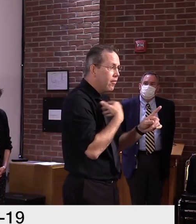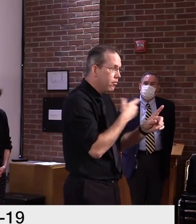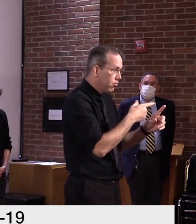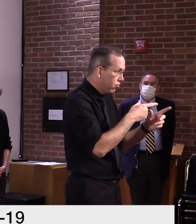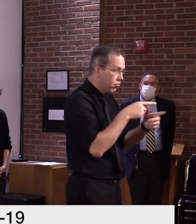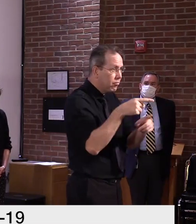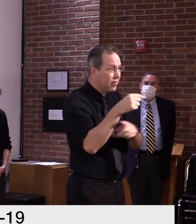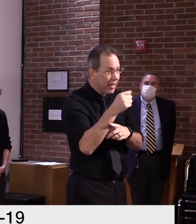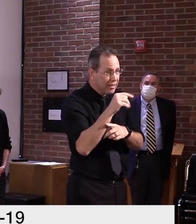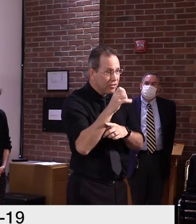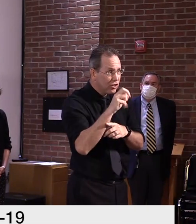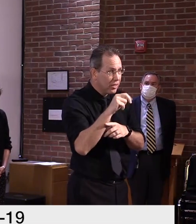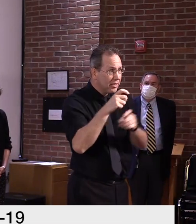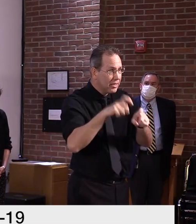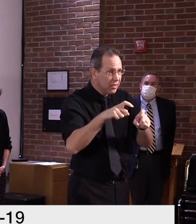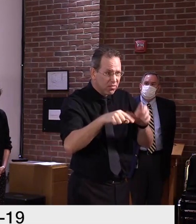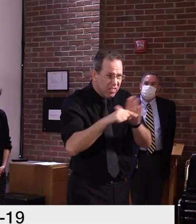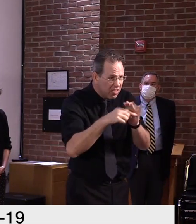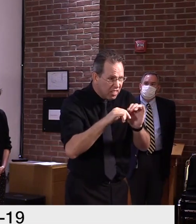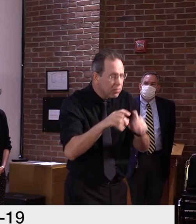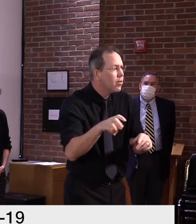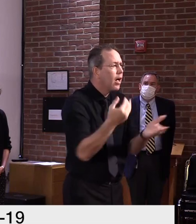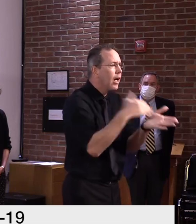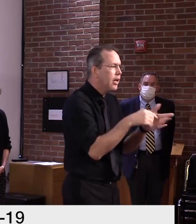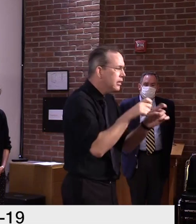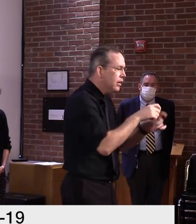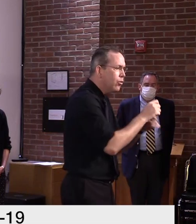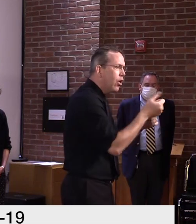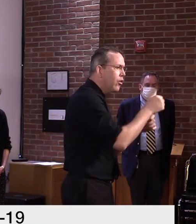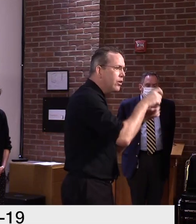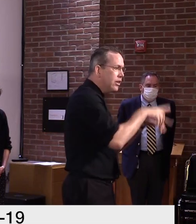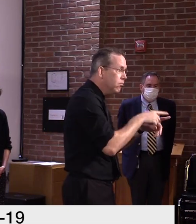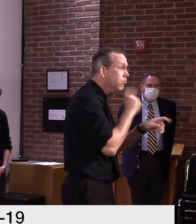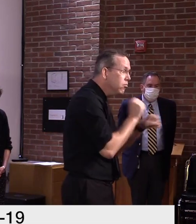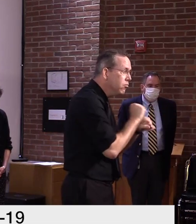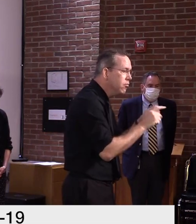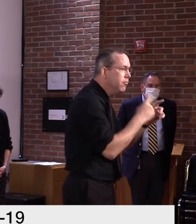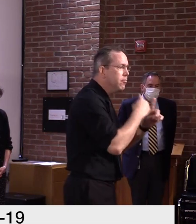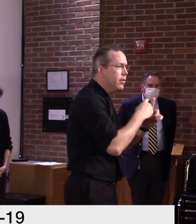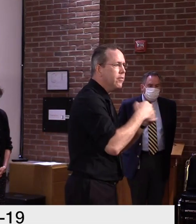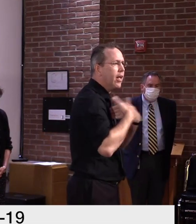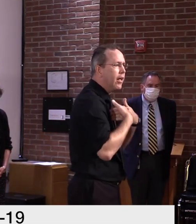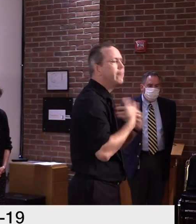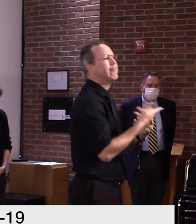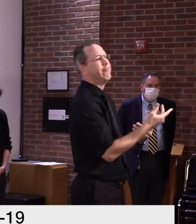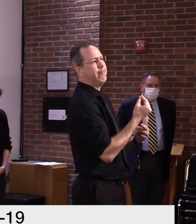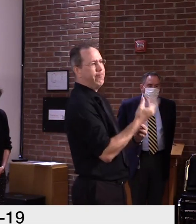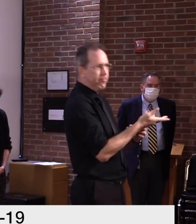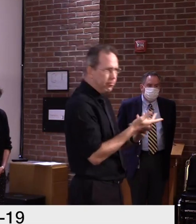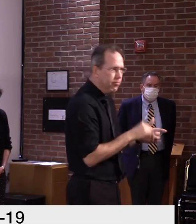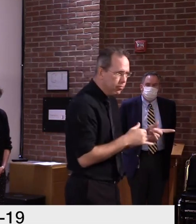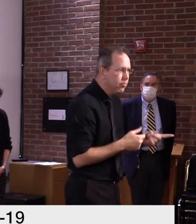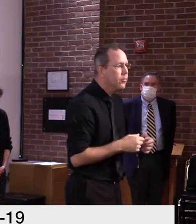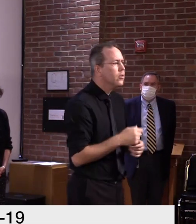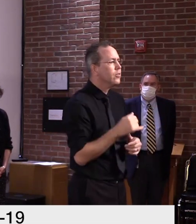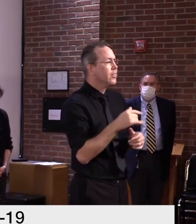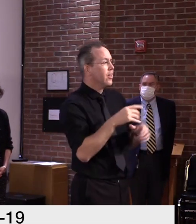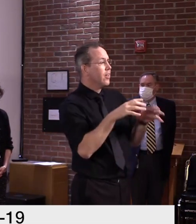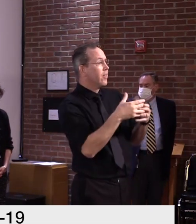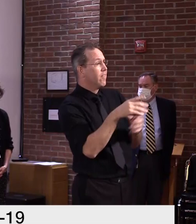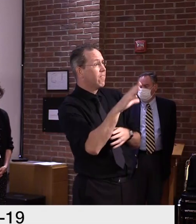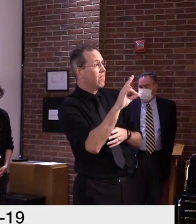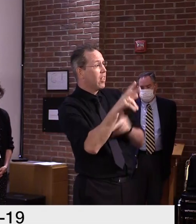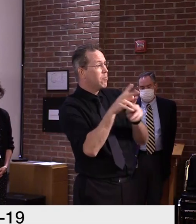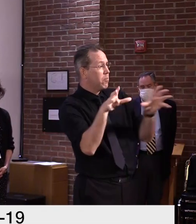There are a number of possibilities about the current situation, but many of the 59 people who tested positive with the